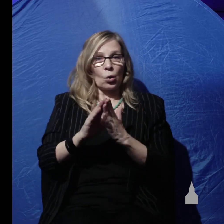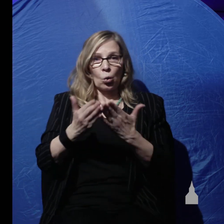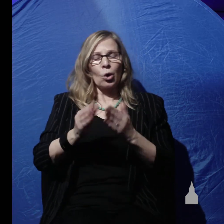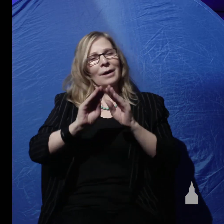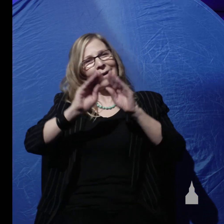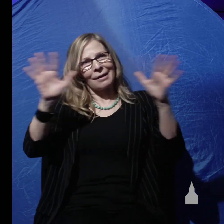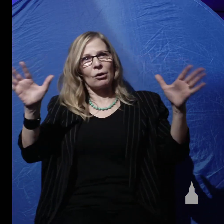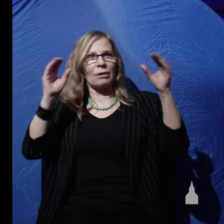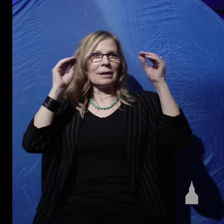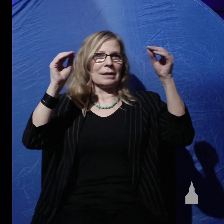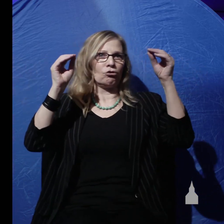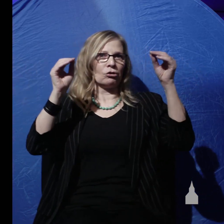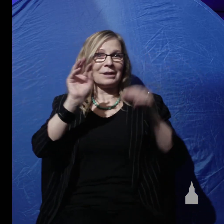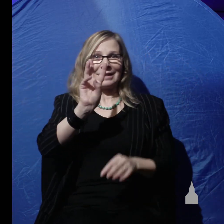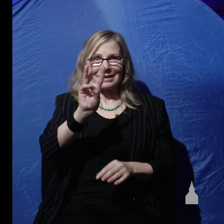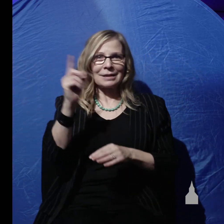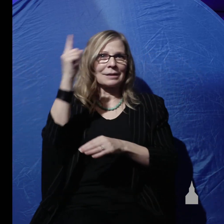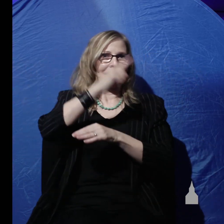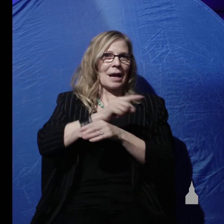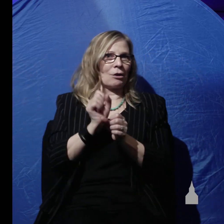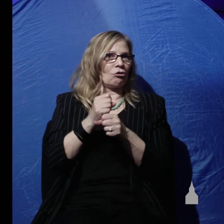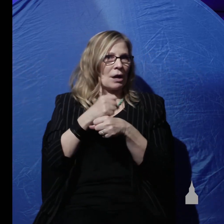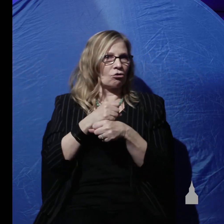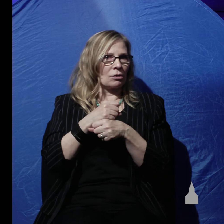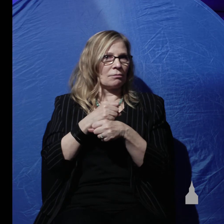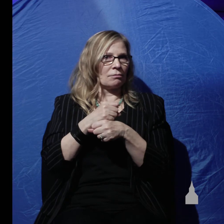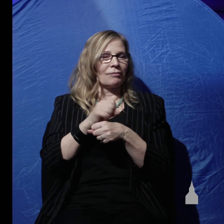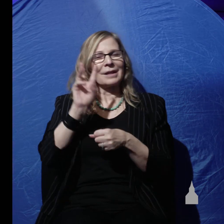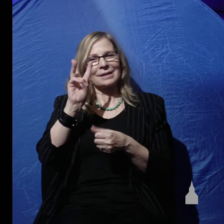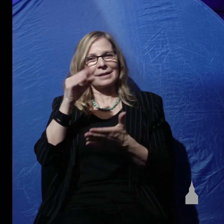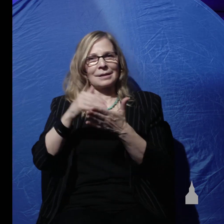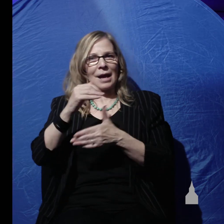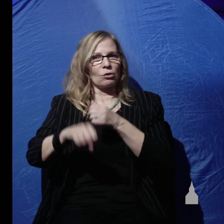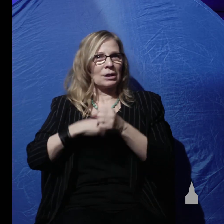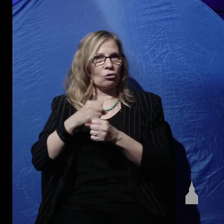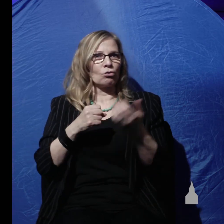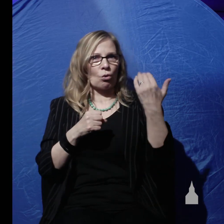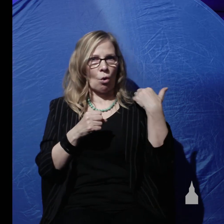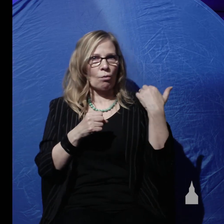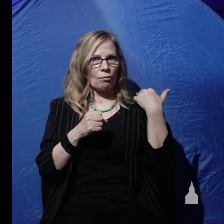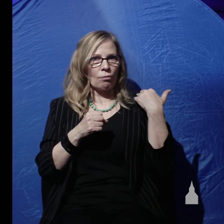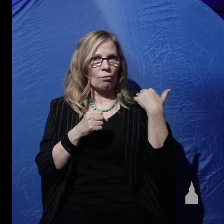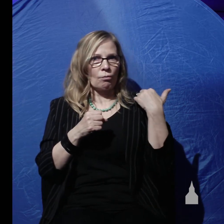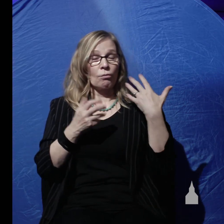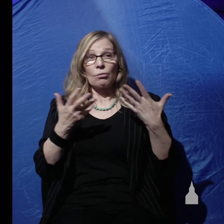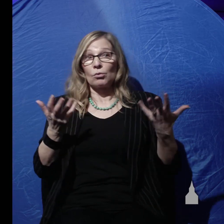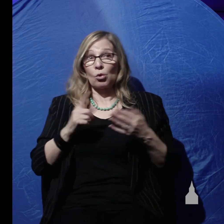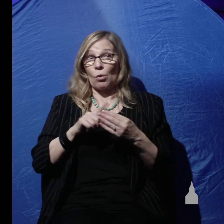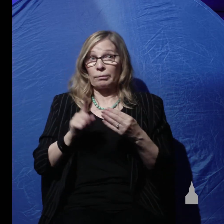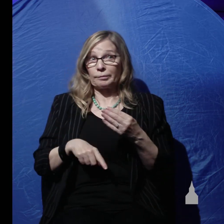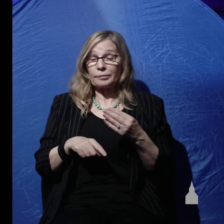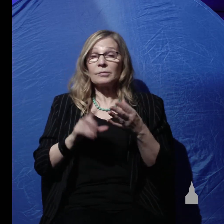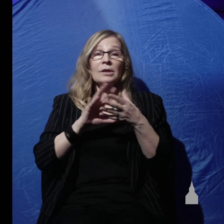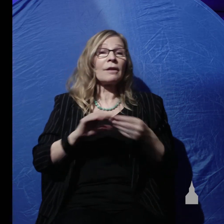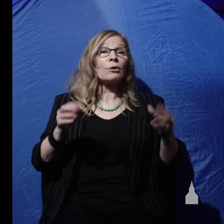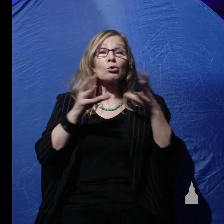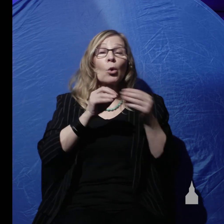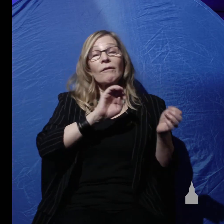six-day creation about 6,000 years ago and therefore the story of evolution in millions of years is a